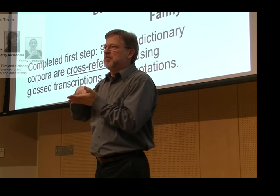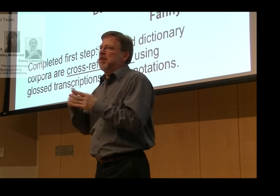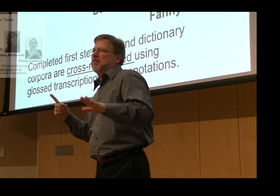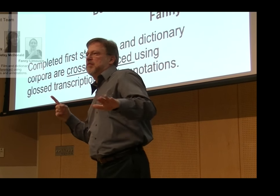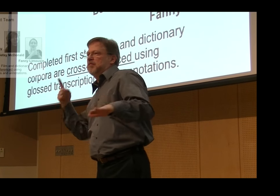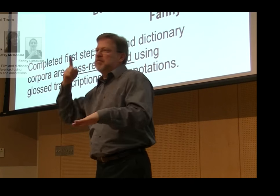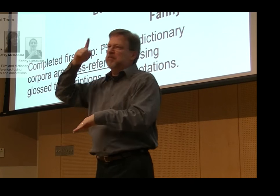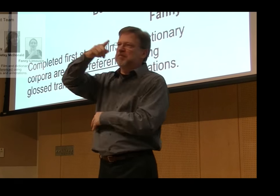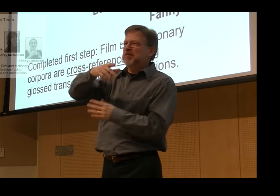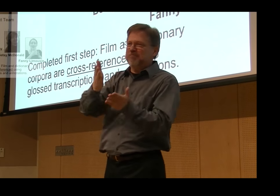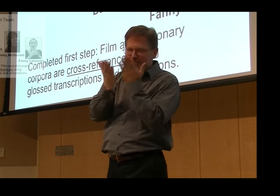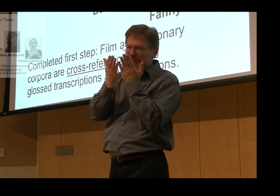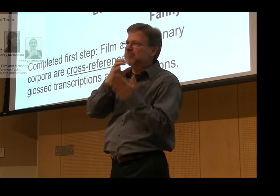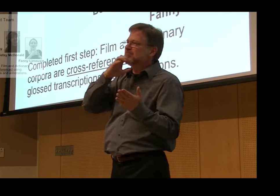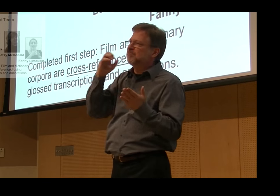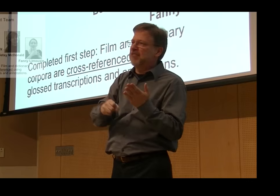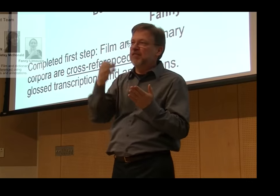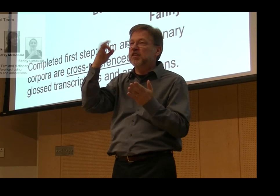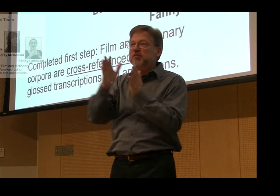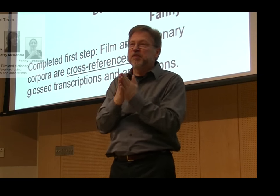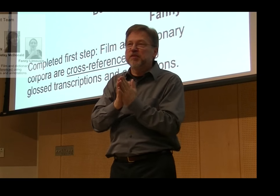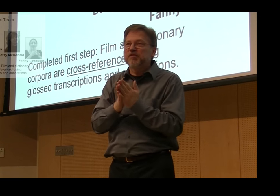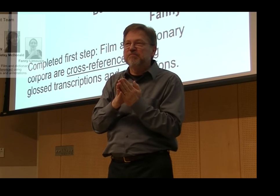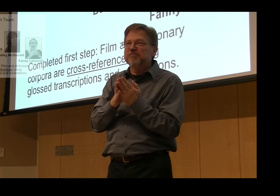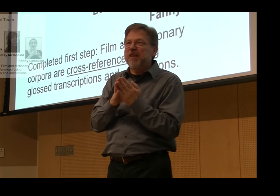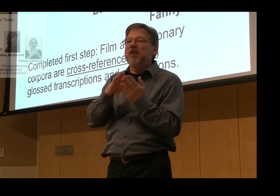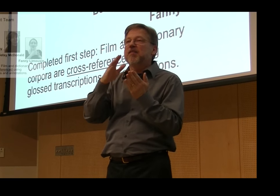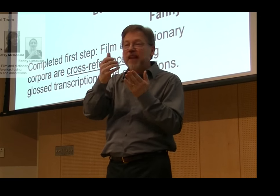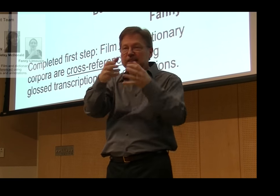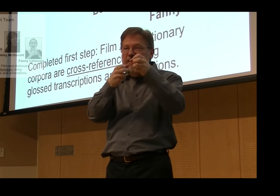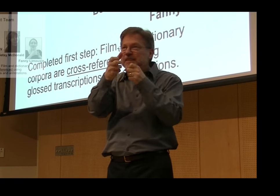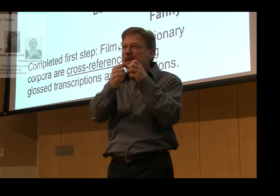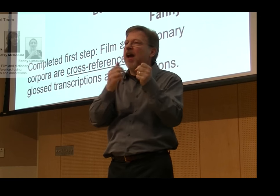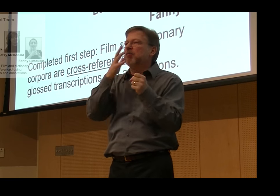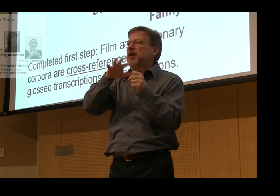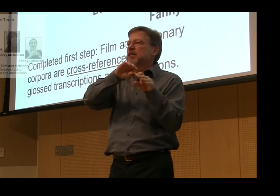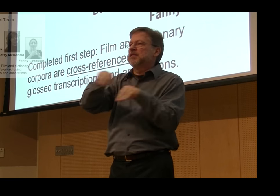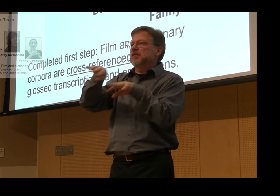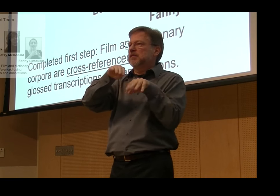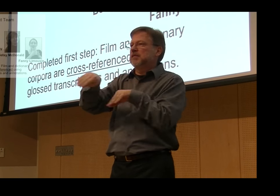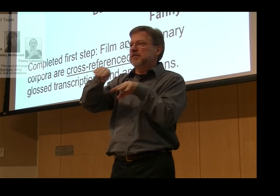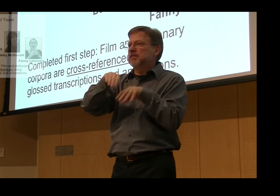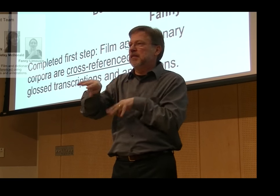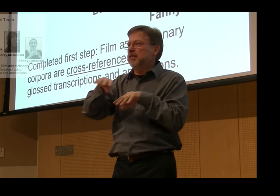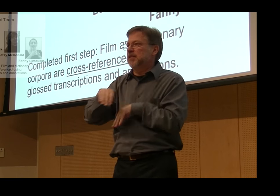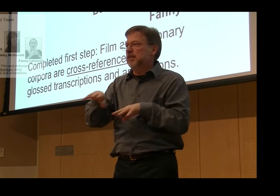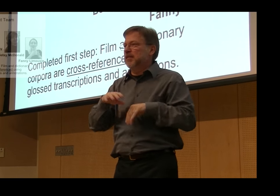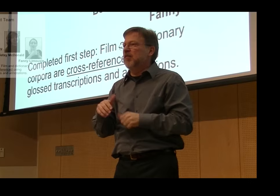archaeologically connect French sign language. She herself learned more about how to do